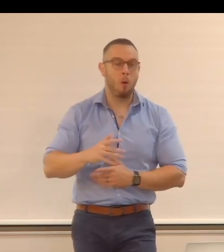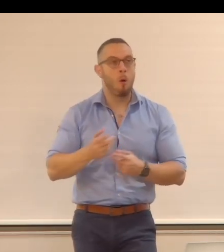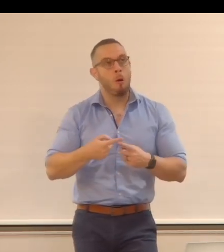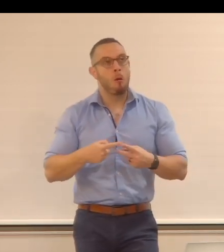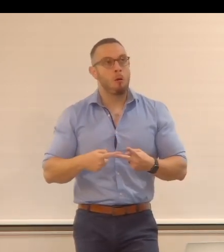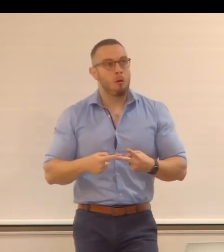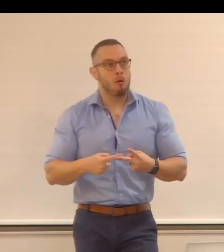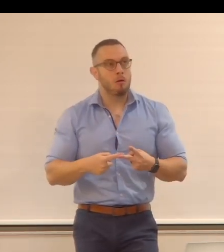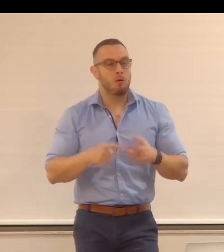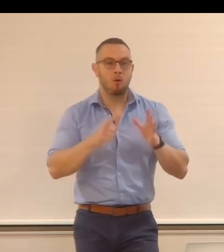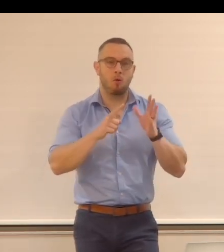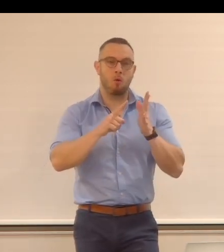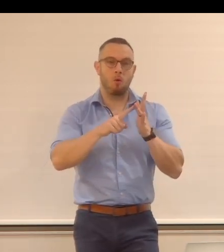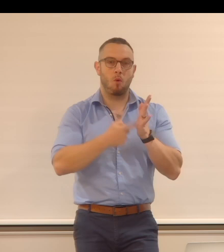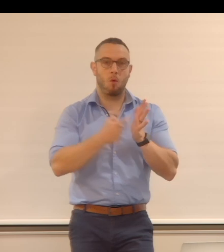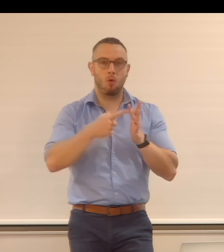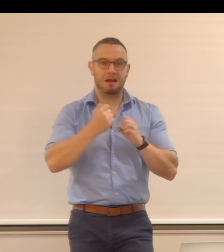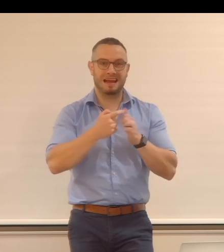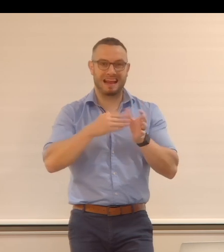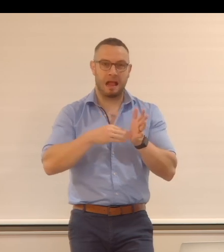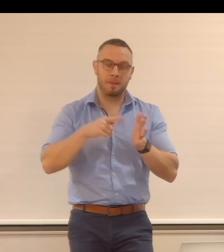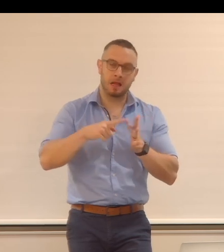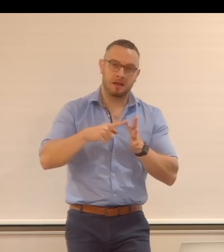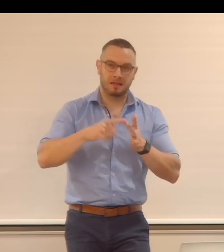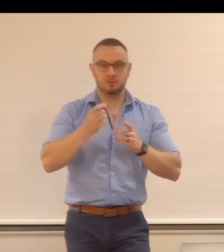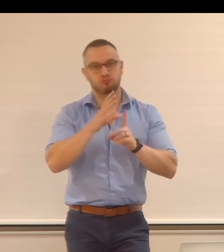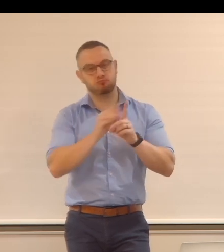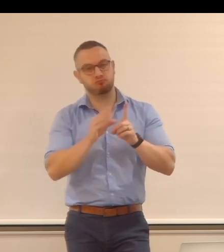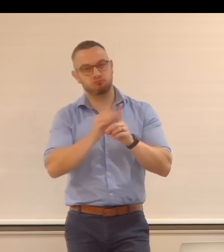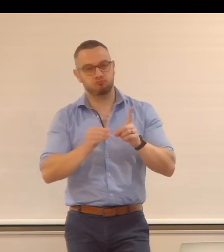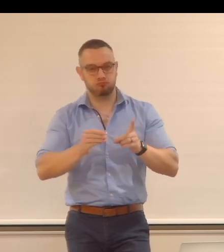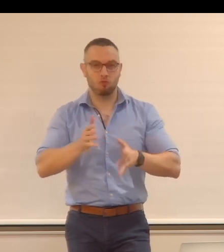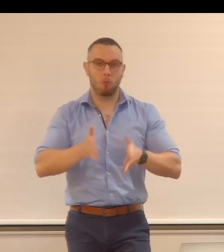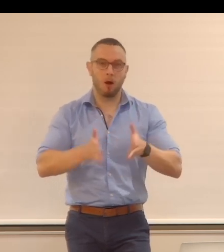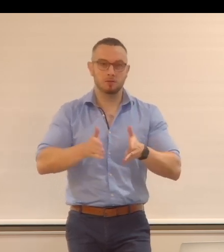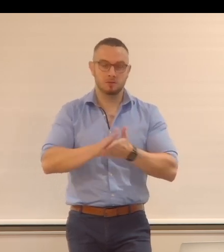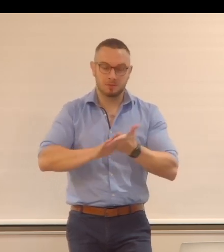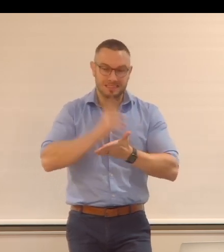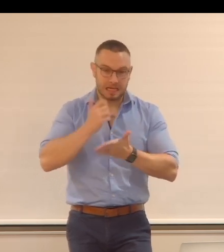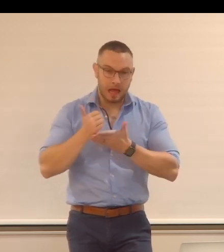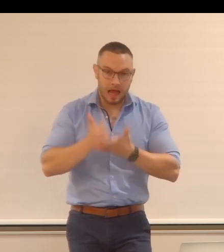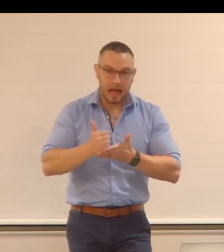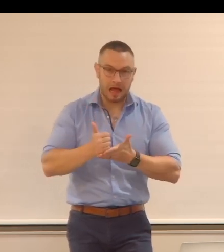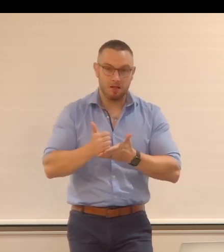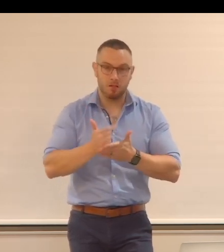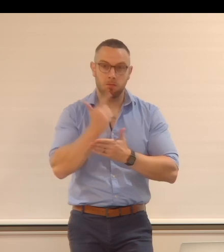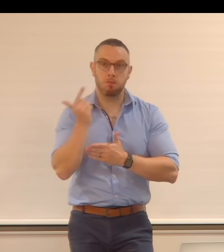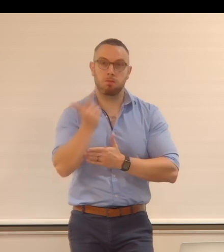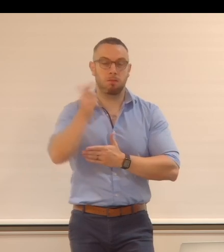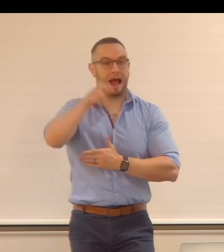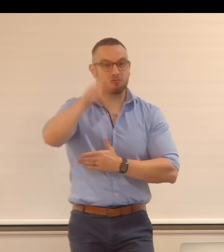origami-inspired robotics that could help astronauts in their daily lives.